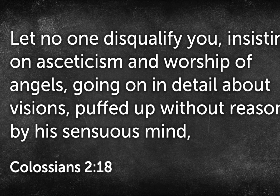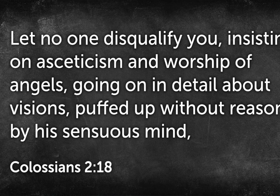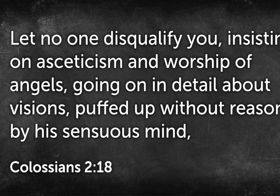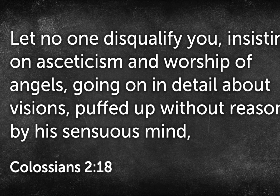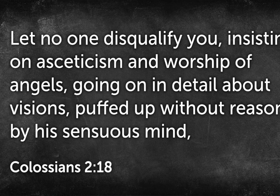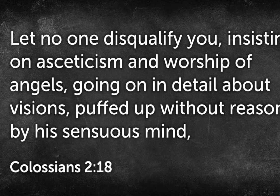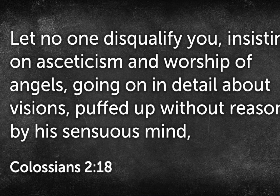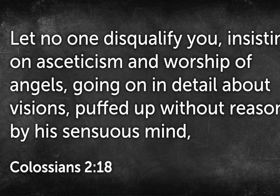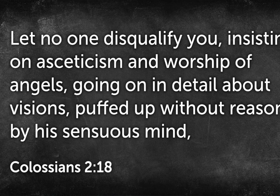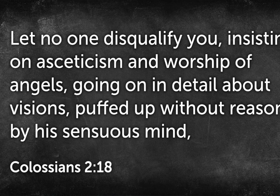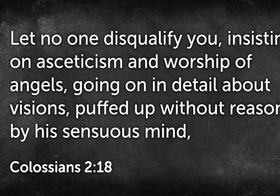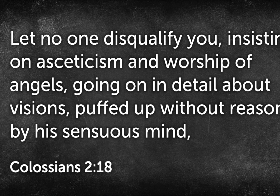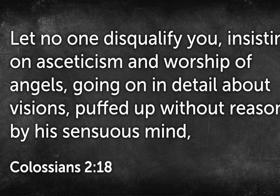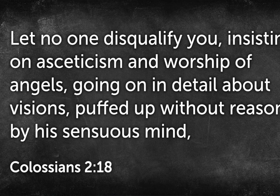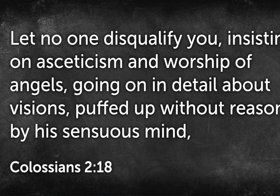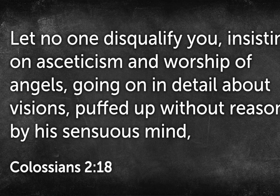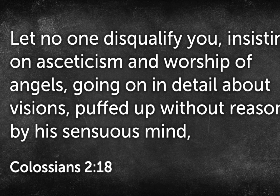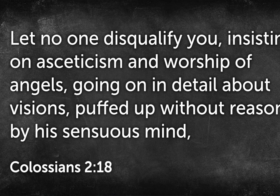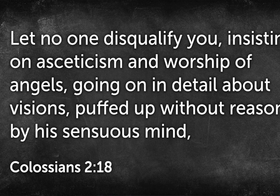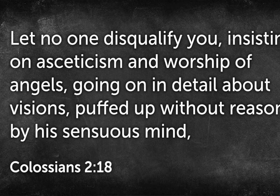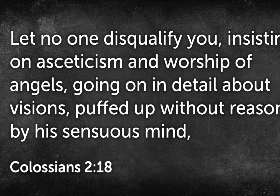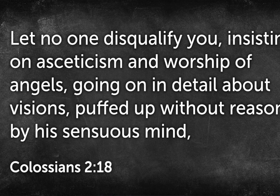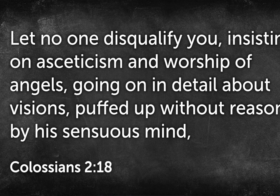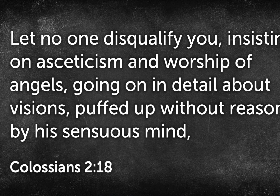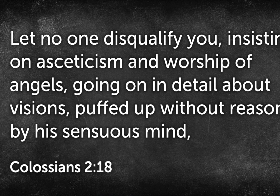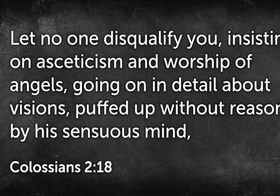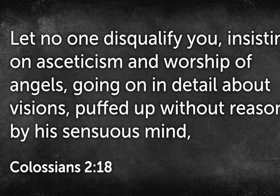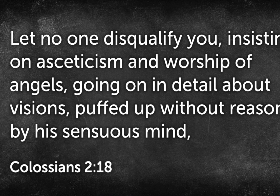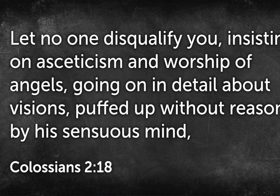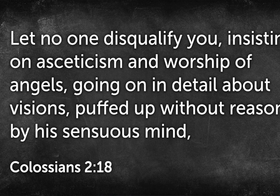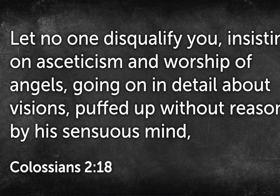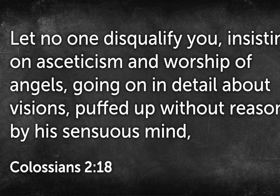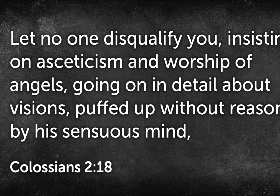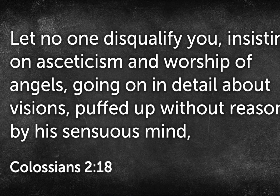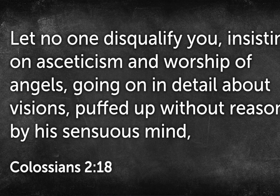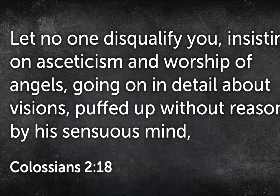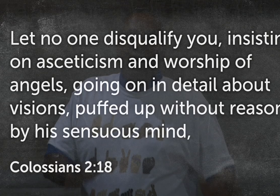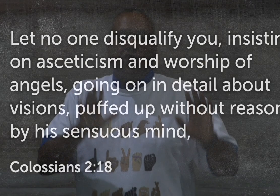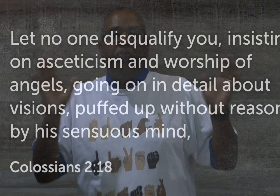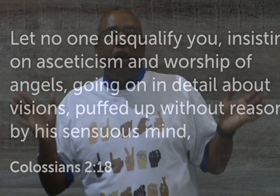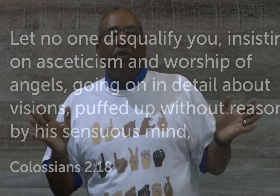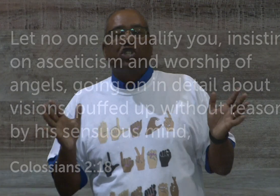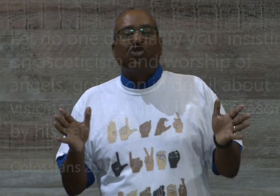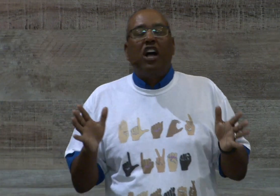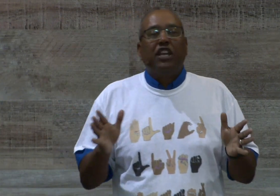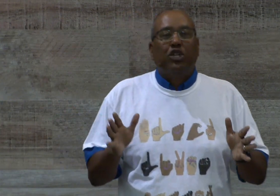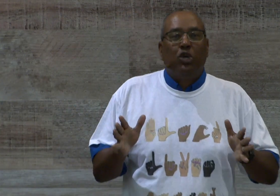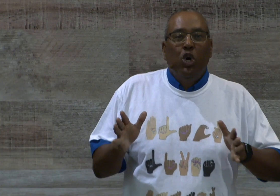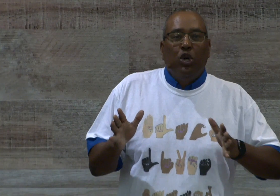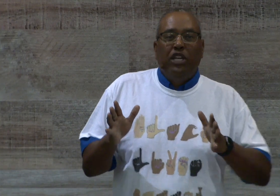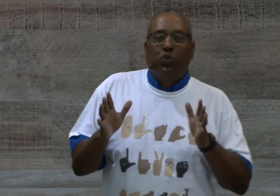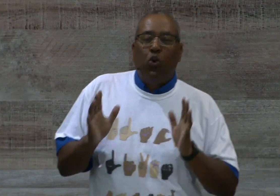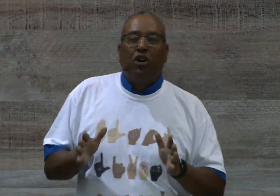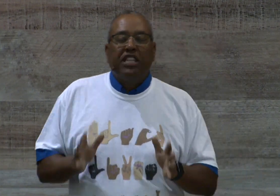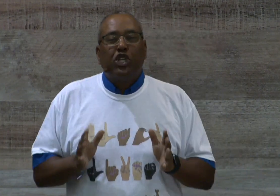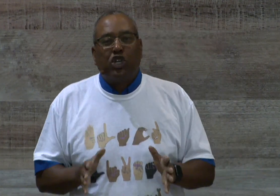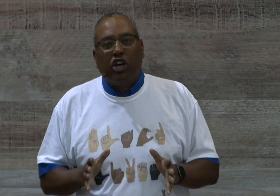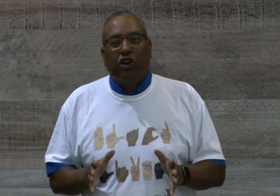puffed up without reason by his sensuous mind. So, Paul is trying to, he's warning the church